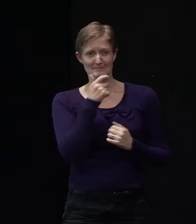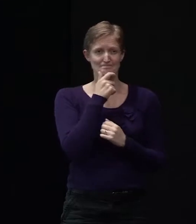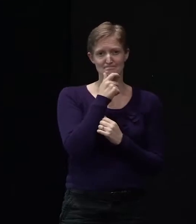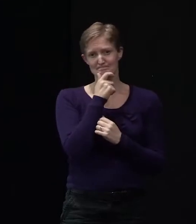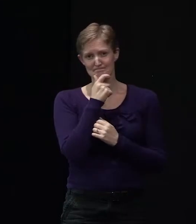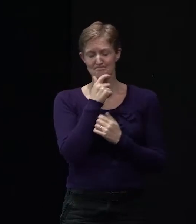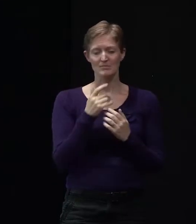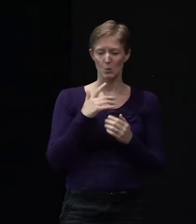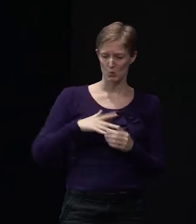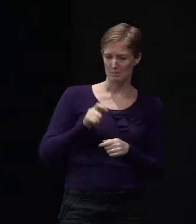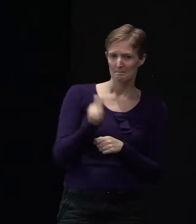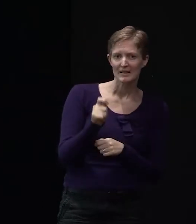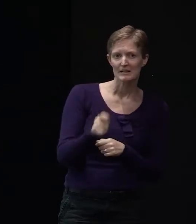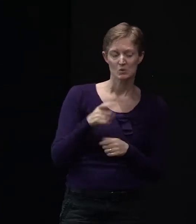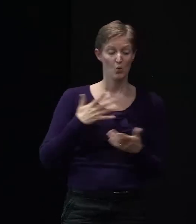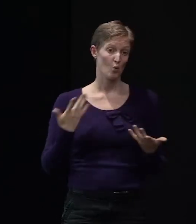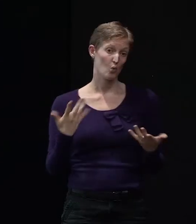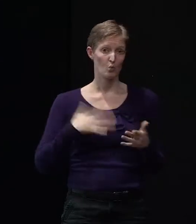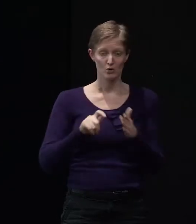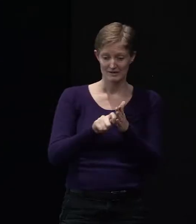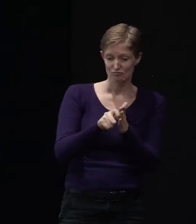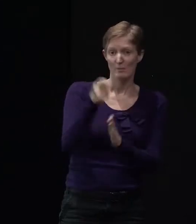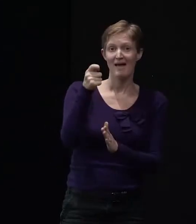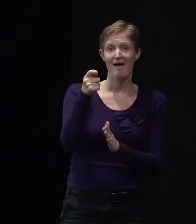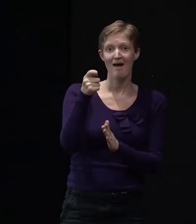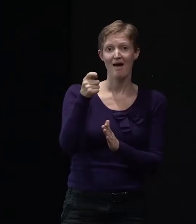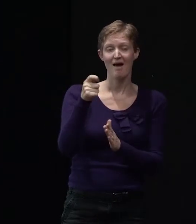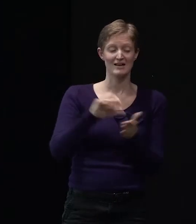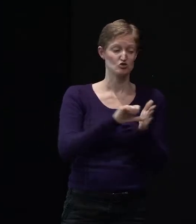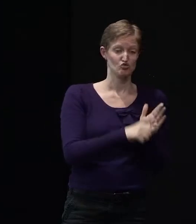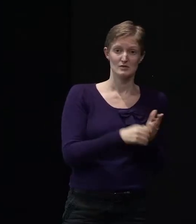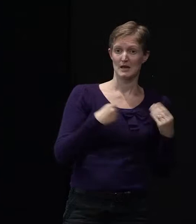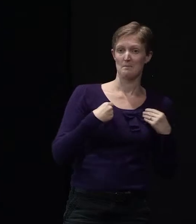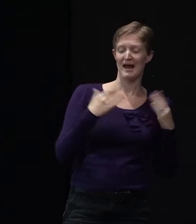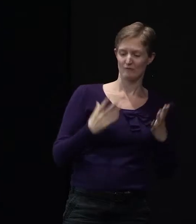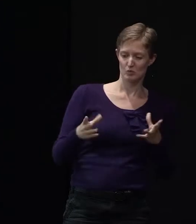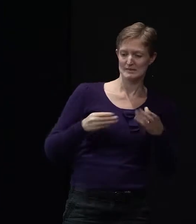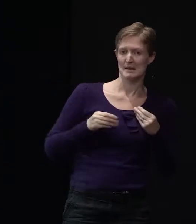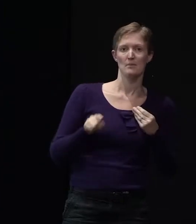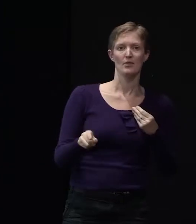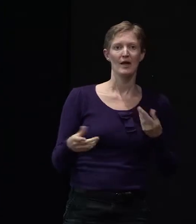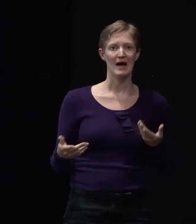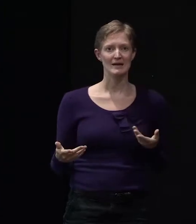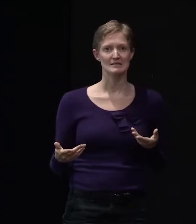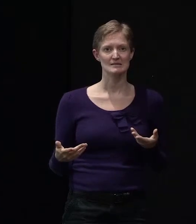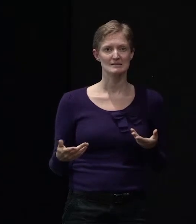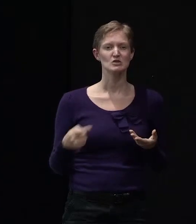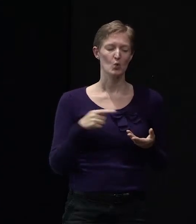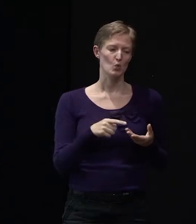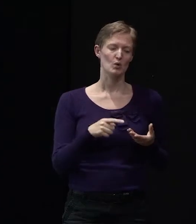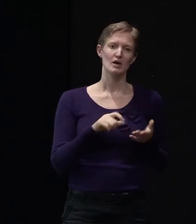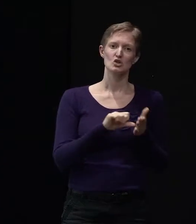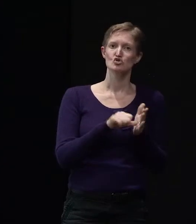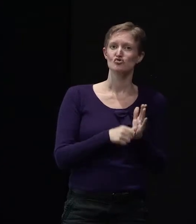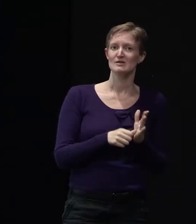repairs done, it's all got to be acceptable to insurers. So acceptability to insurers is another part of that puzzle that we